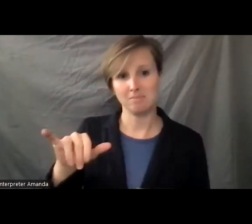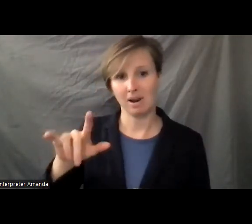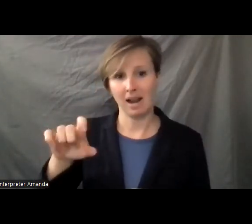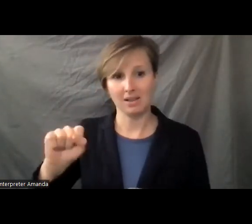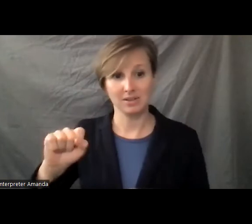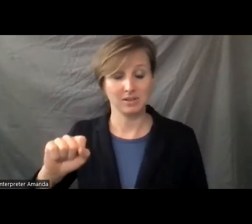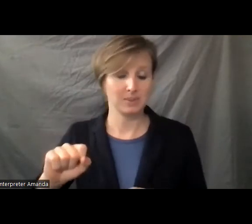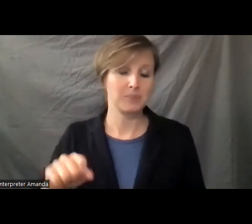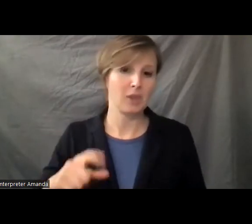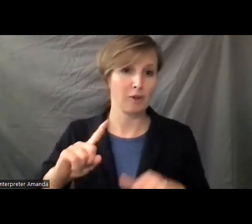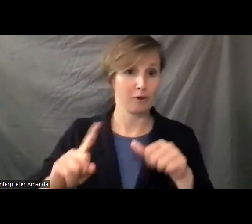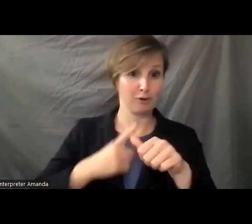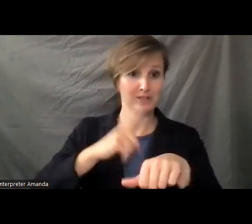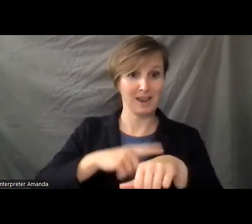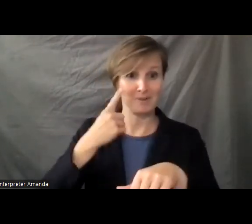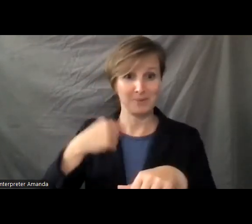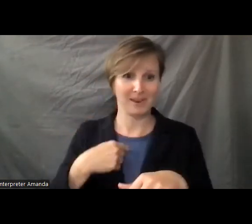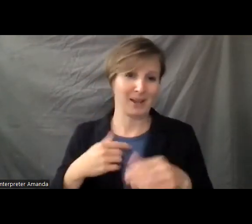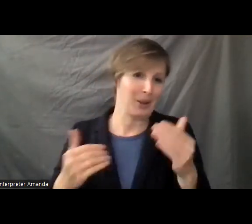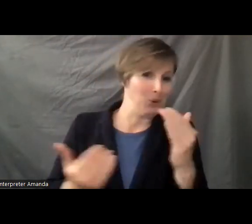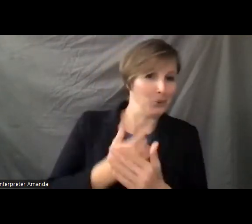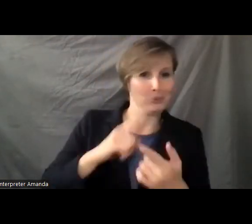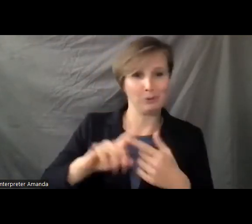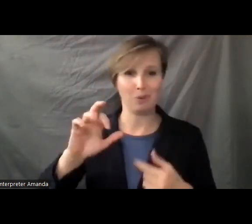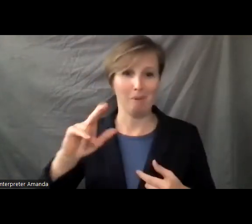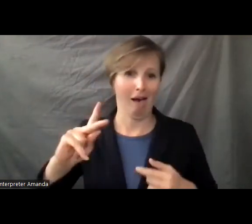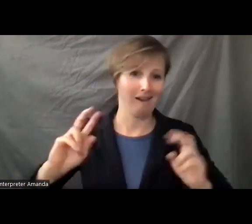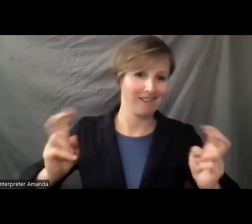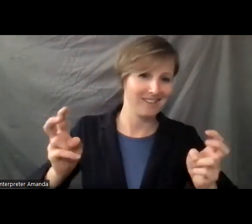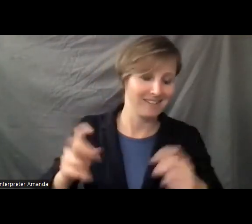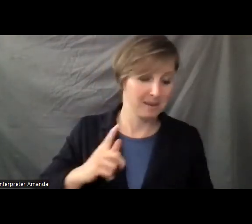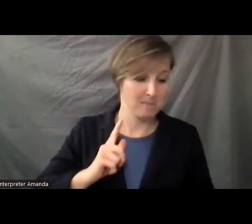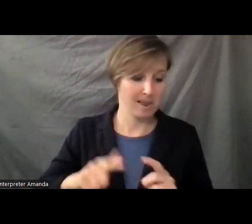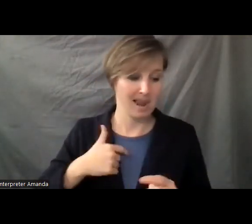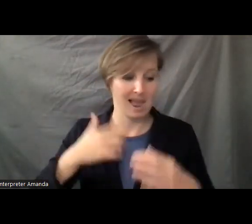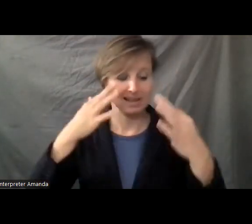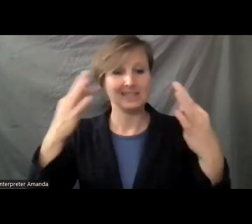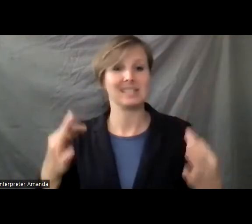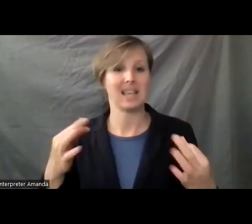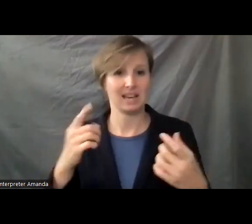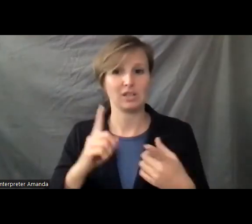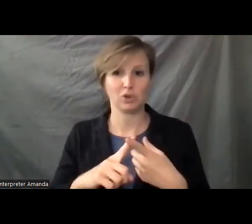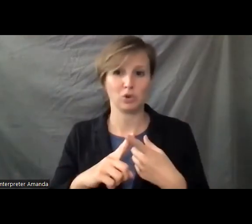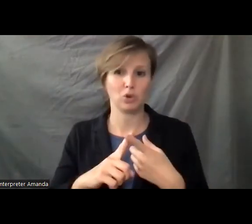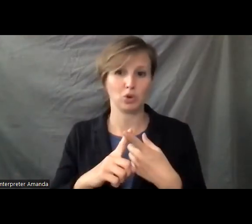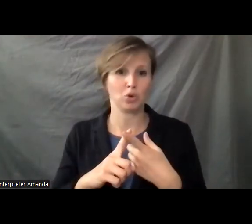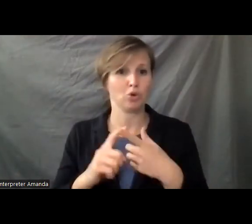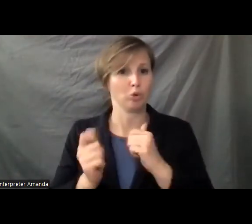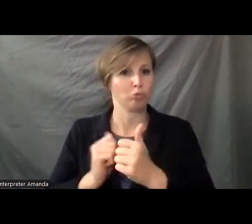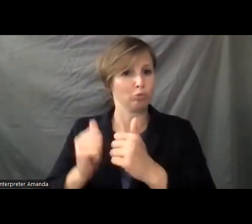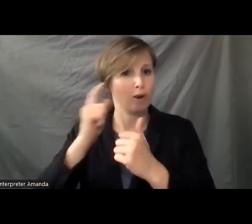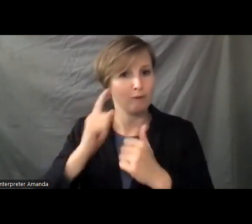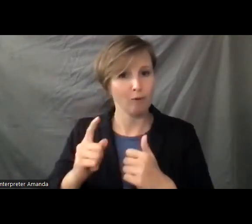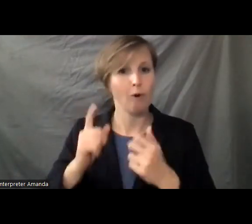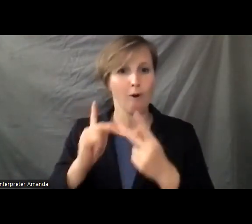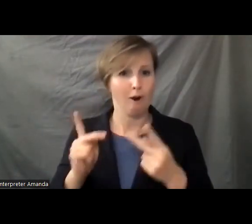for me. I'm new to the block, I guess you could say. But you know, when I decided to declare for office and, you